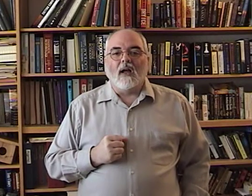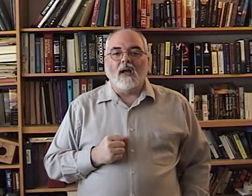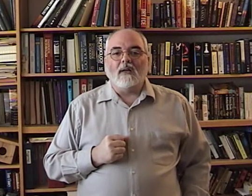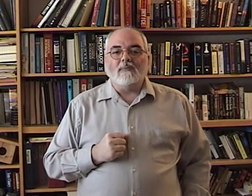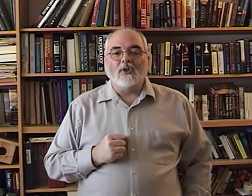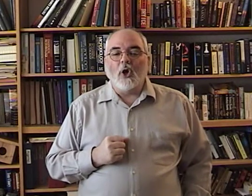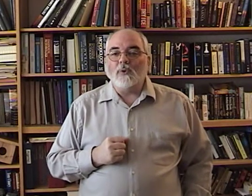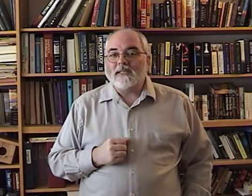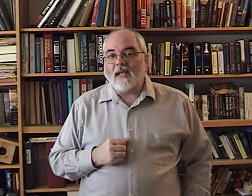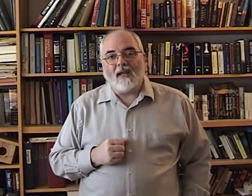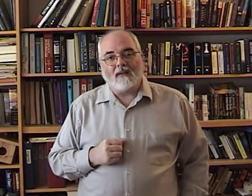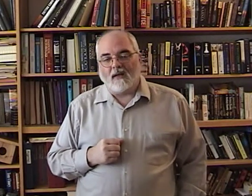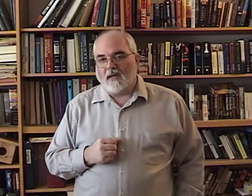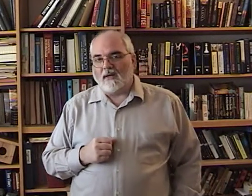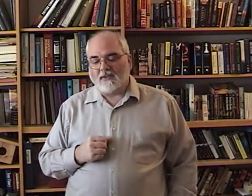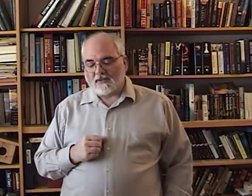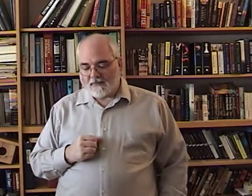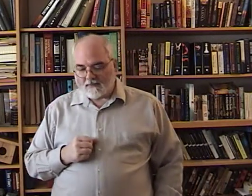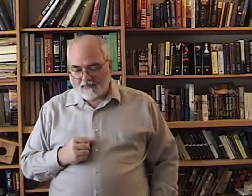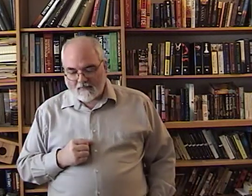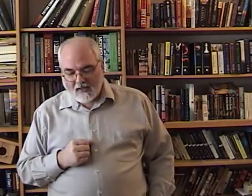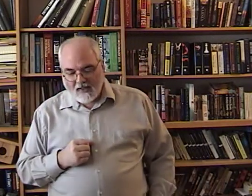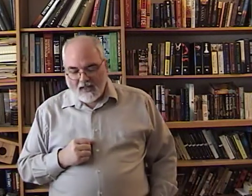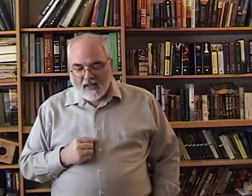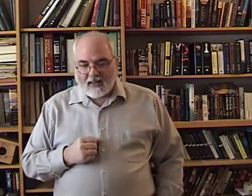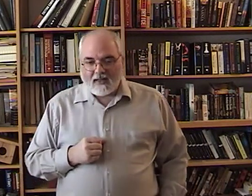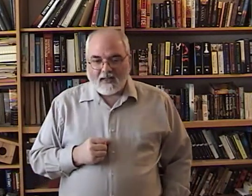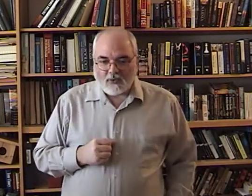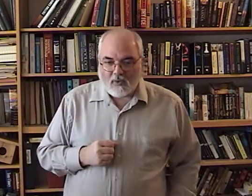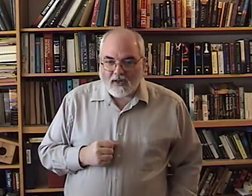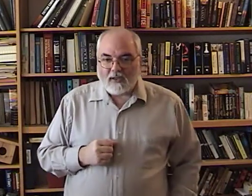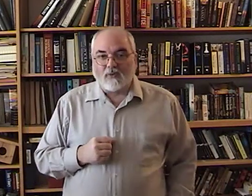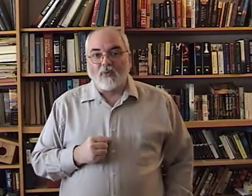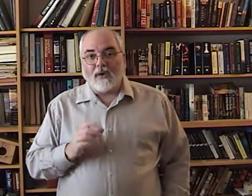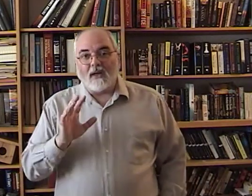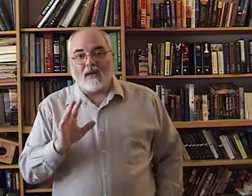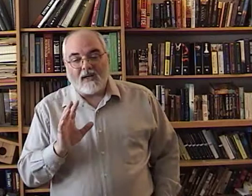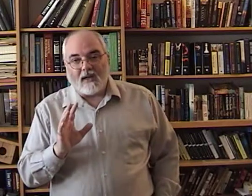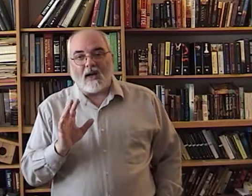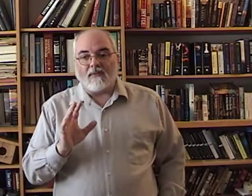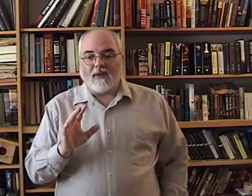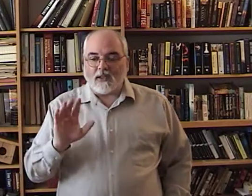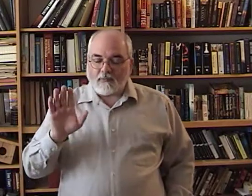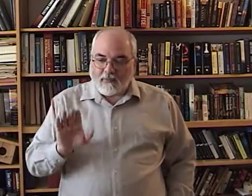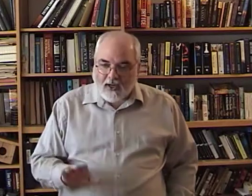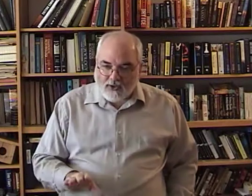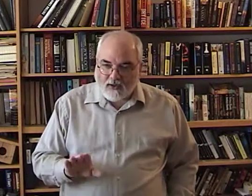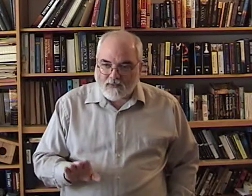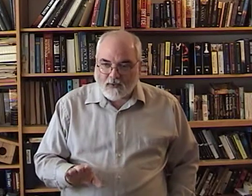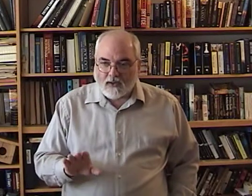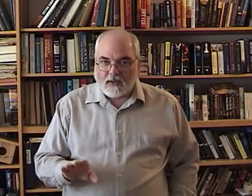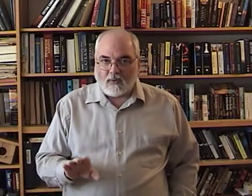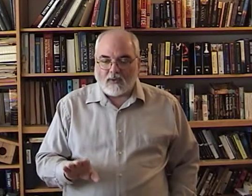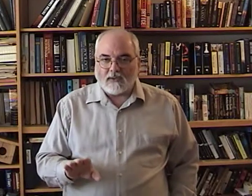Please, no saying the letters. This one is really tough, especially for the little ones.